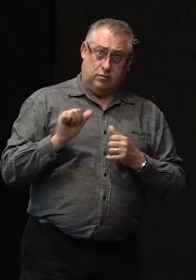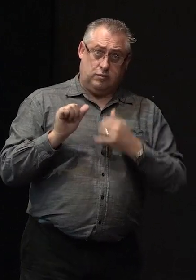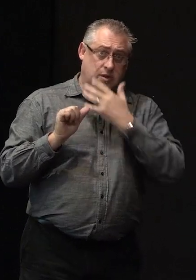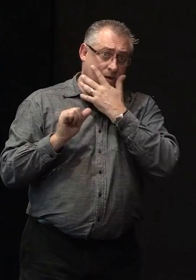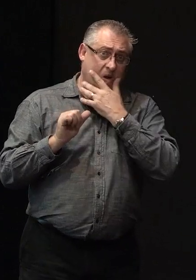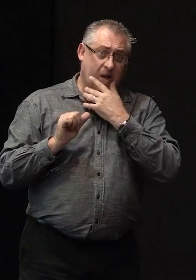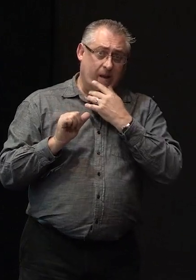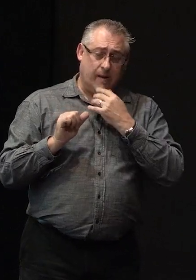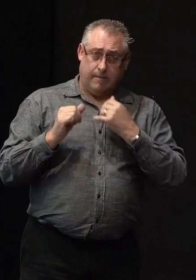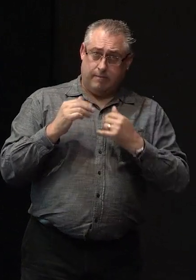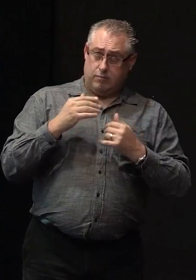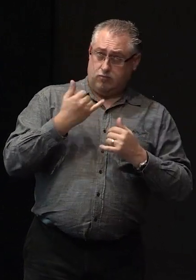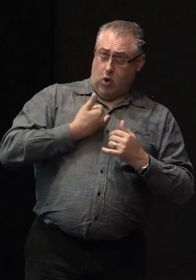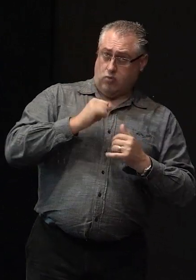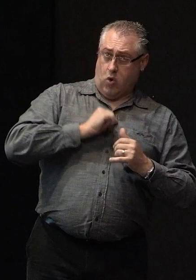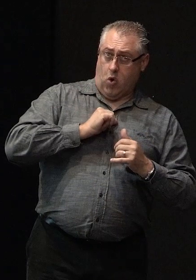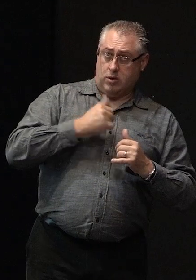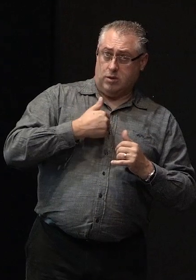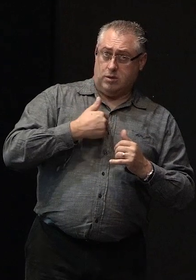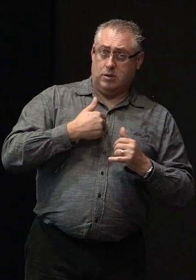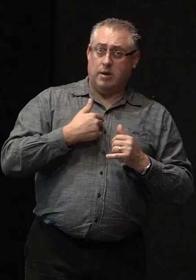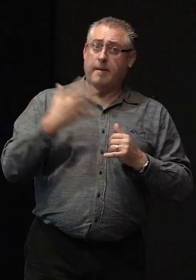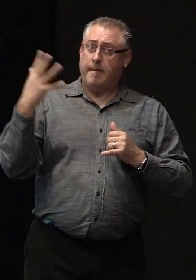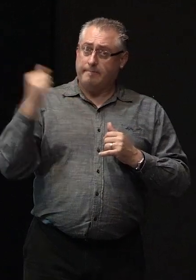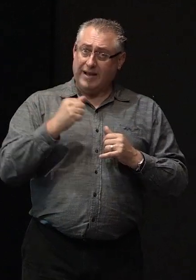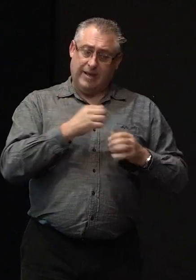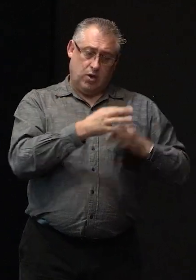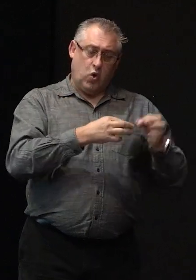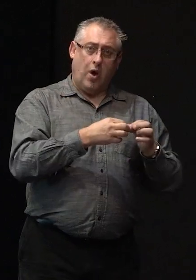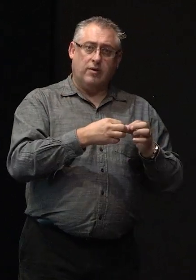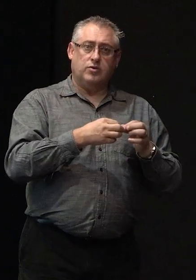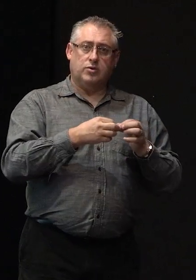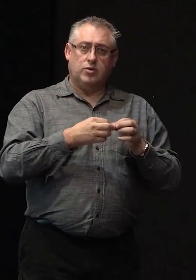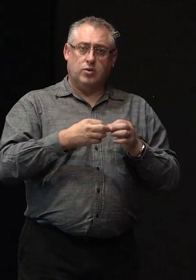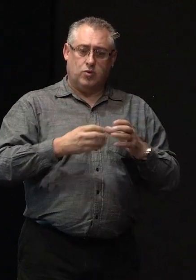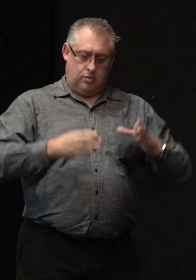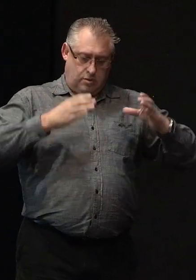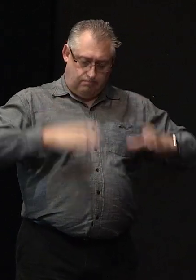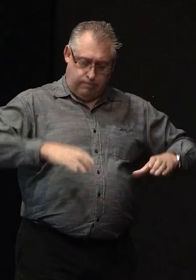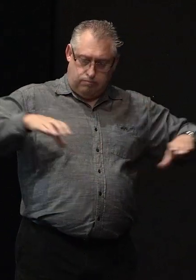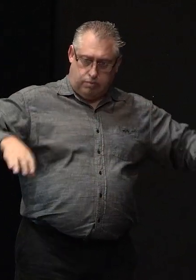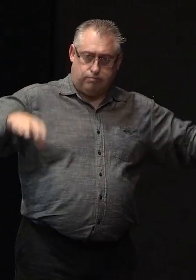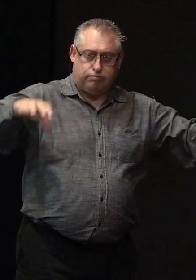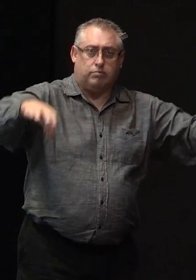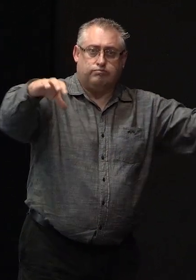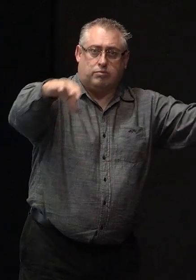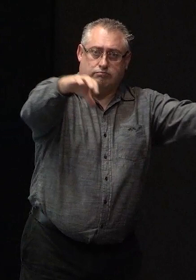correct me if I'm wrong I heard you say it has to be tied into the reinforced steel that's in your existing foundation